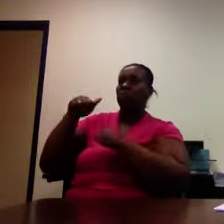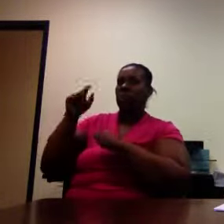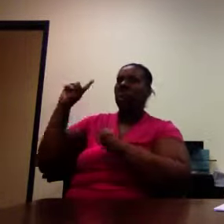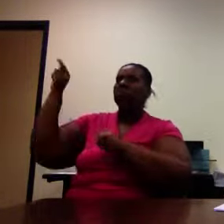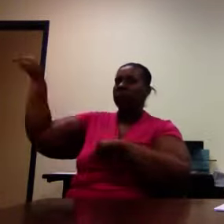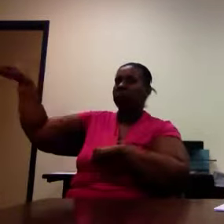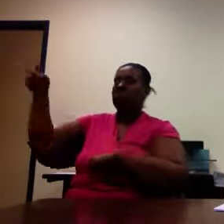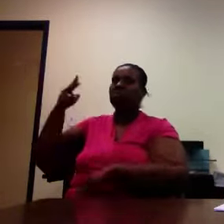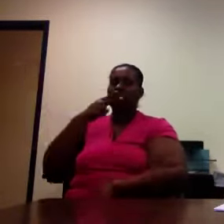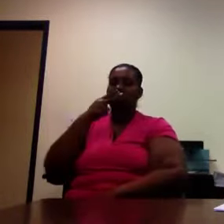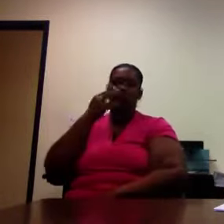smoke if you want to.